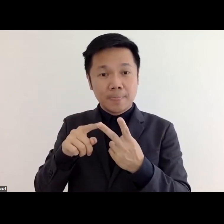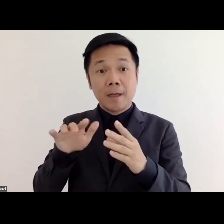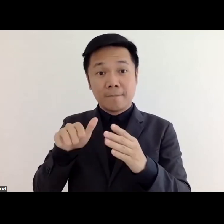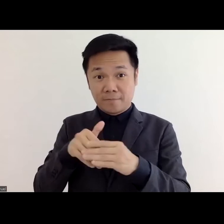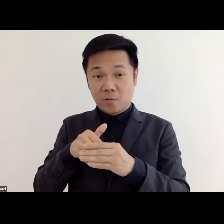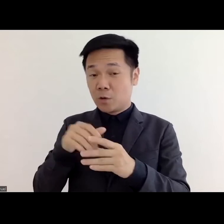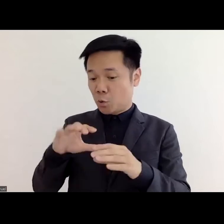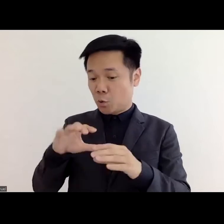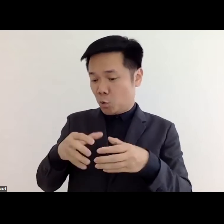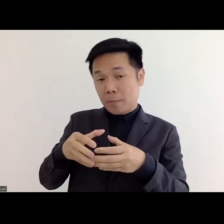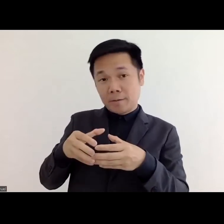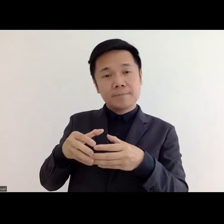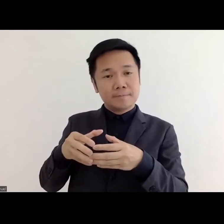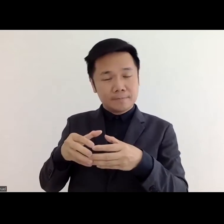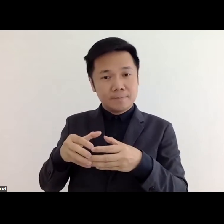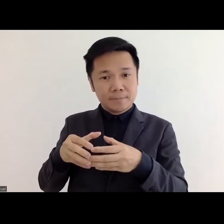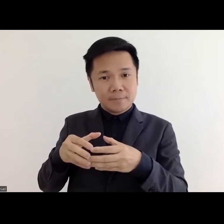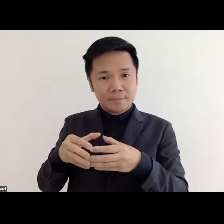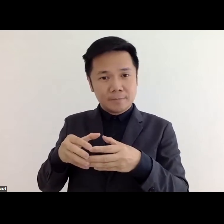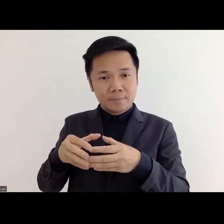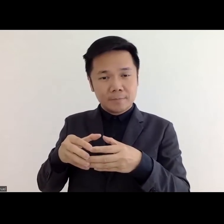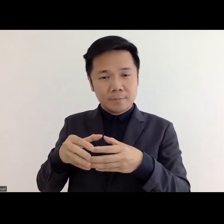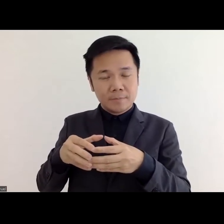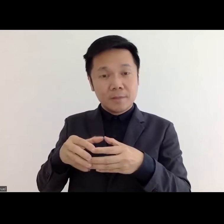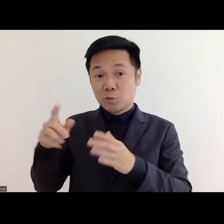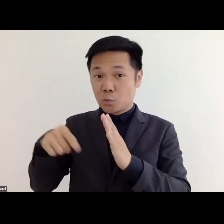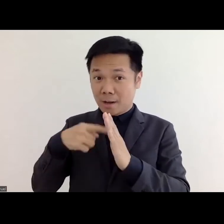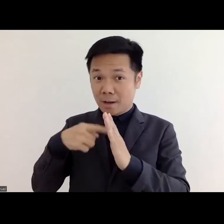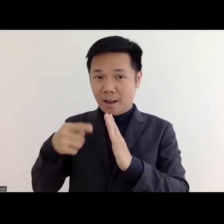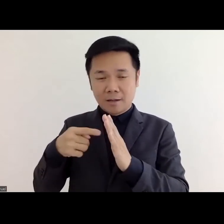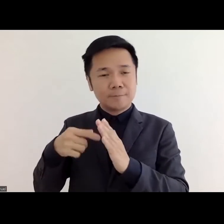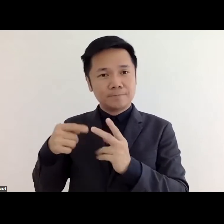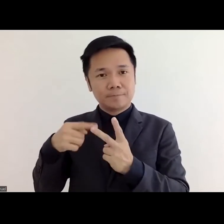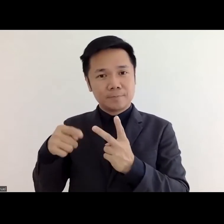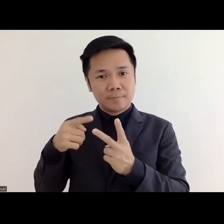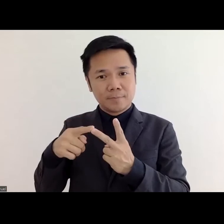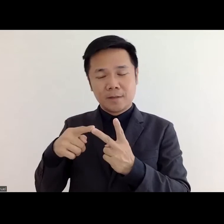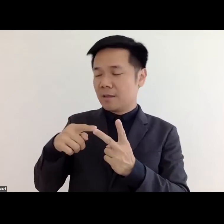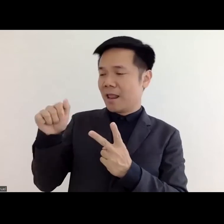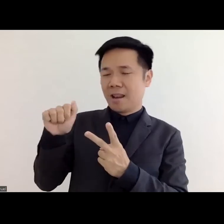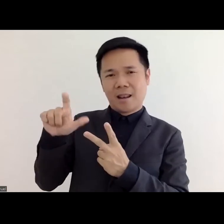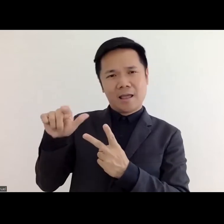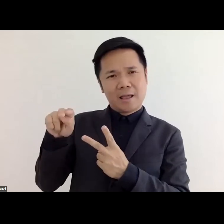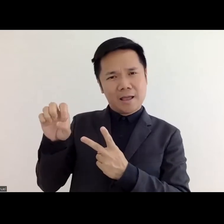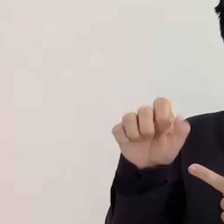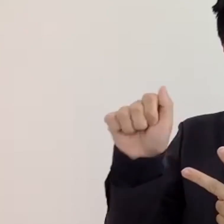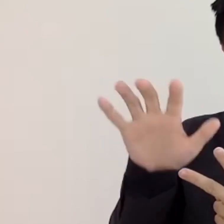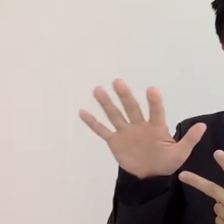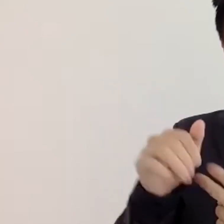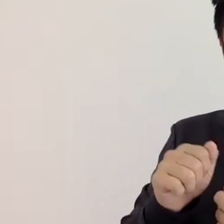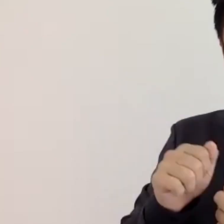committees of aero h yp sri lanka and learn asia so